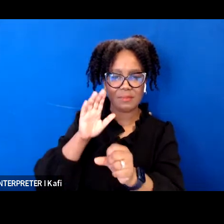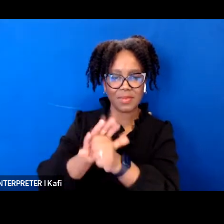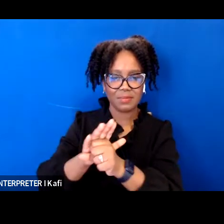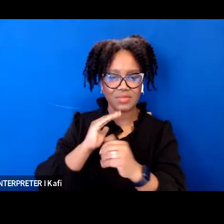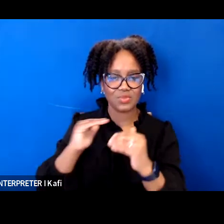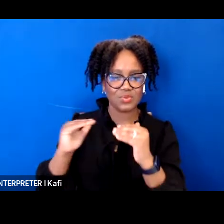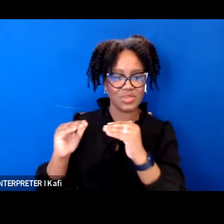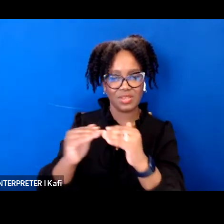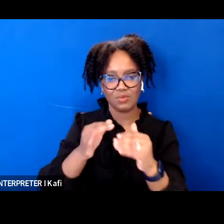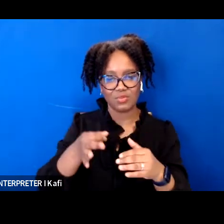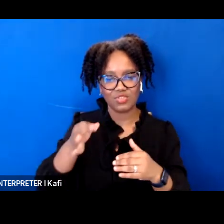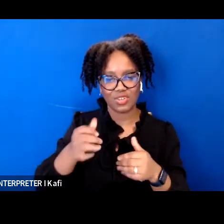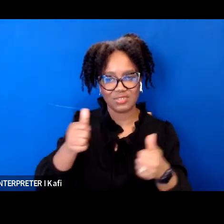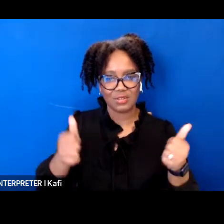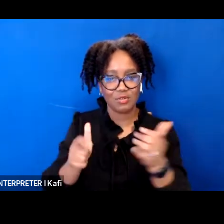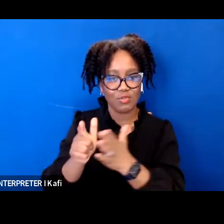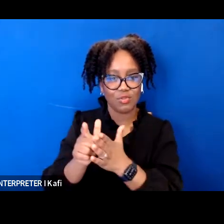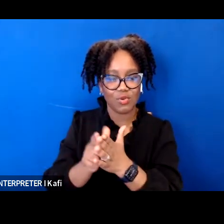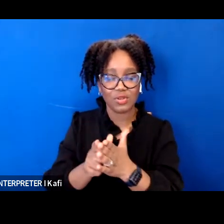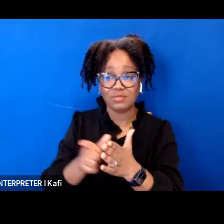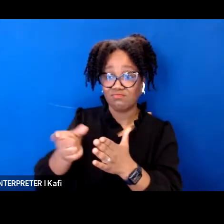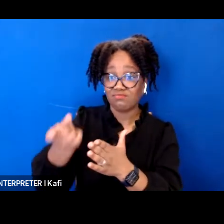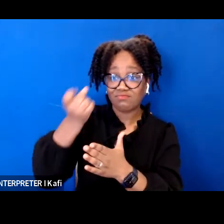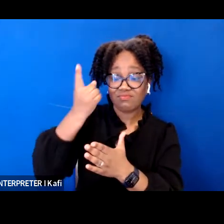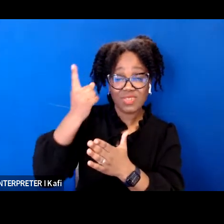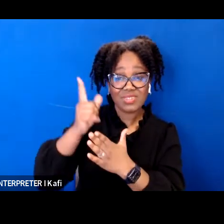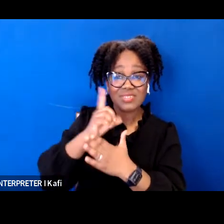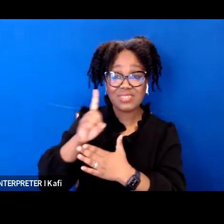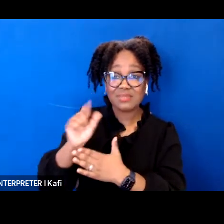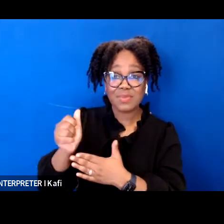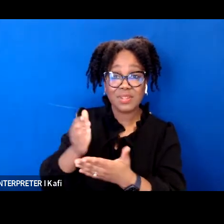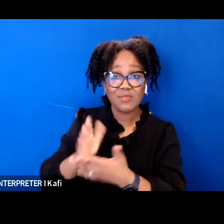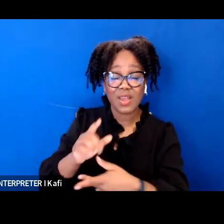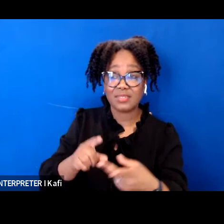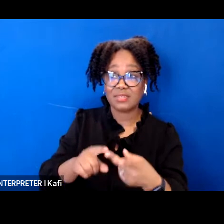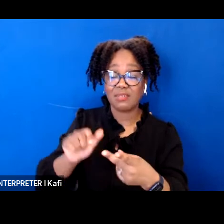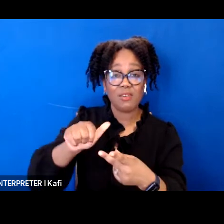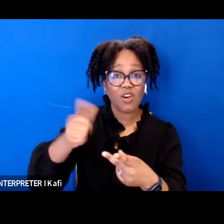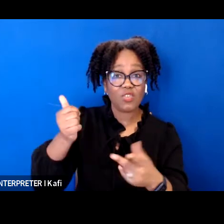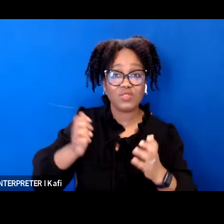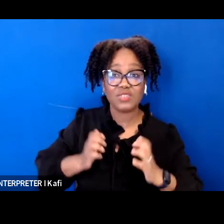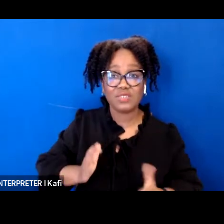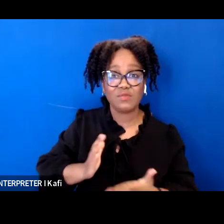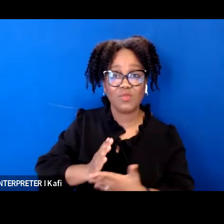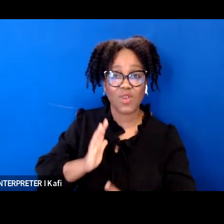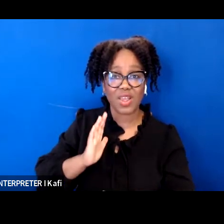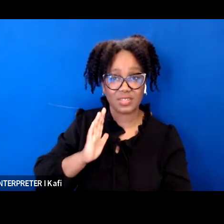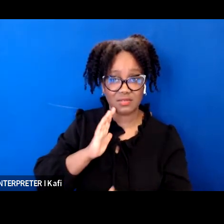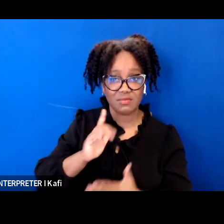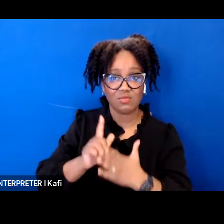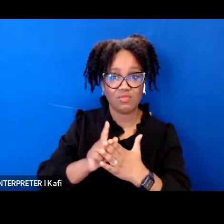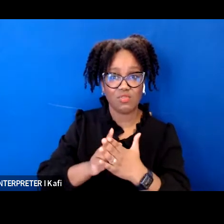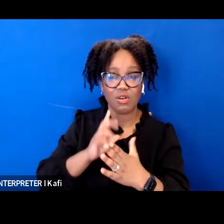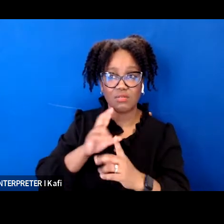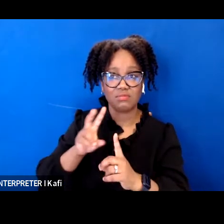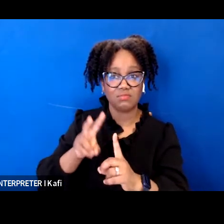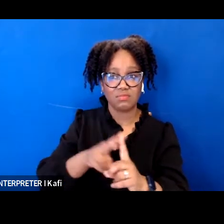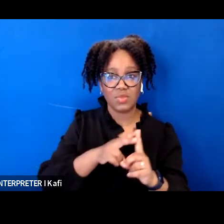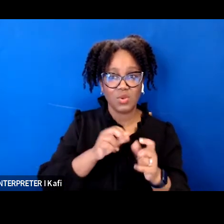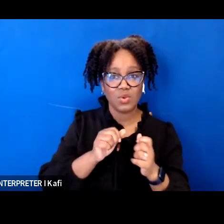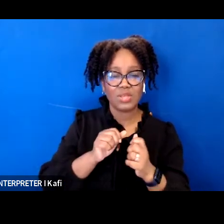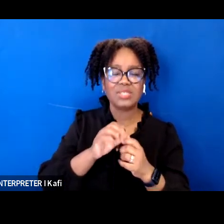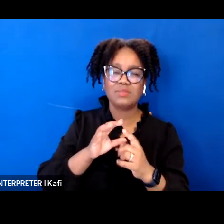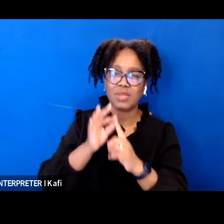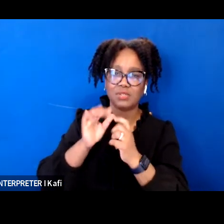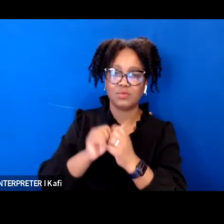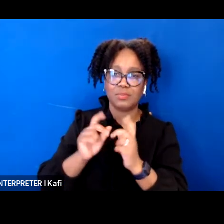demonstrated an understanding of disability rights and other civil rights laws and their importance to people with disabilities during the eight years that